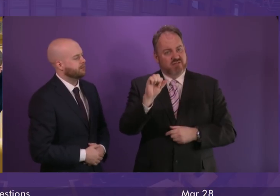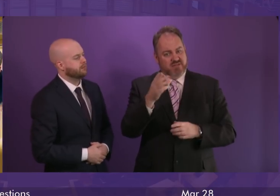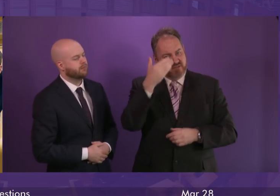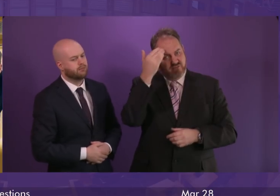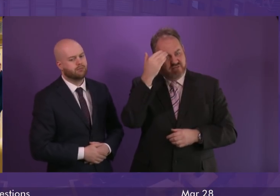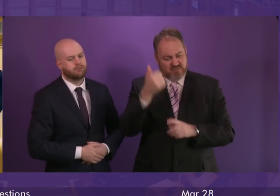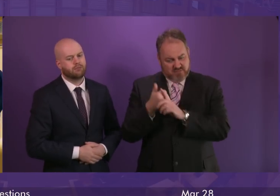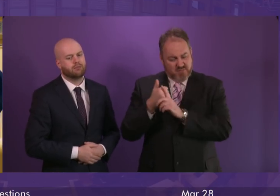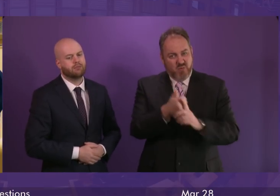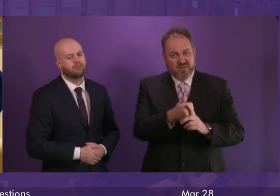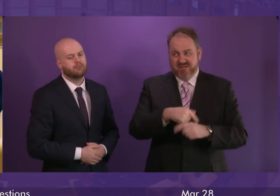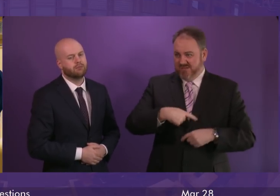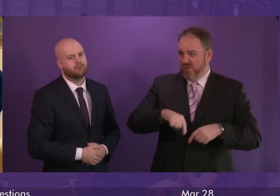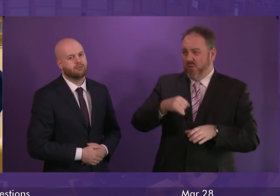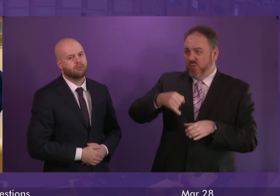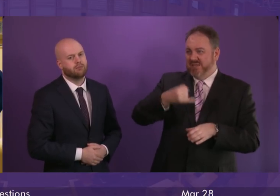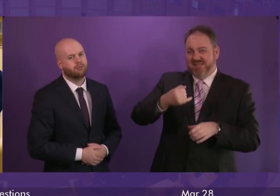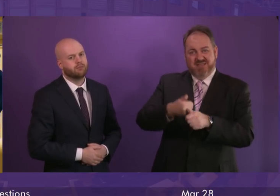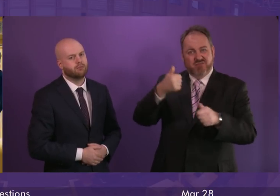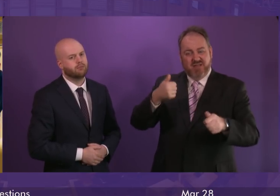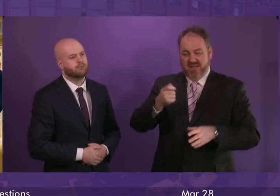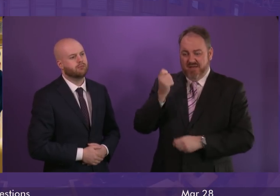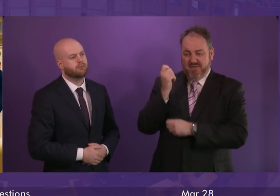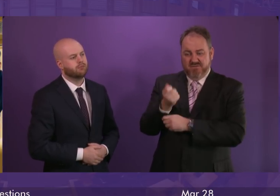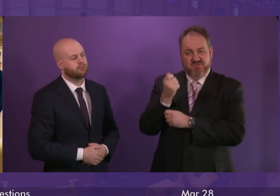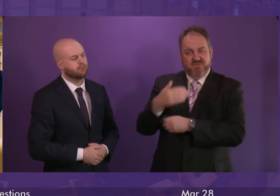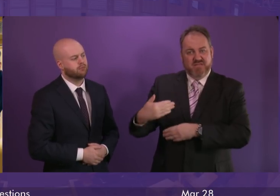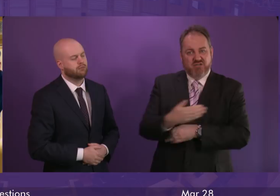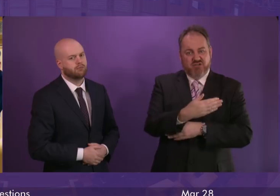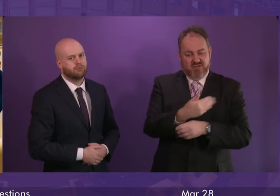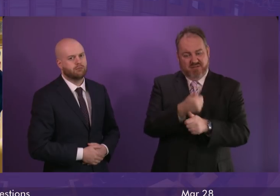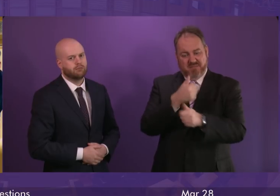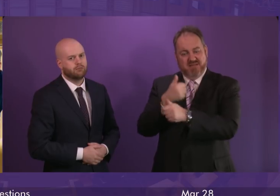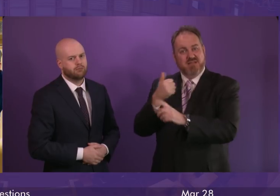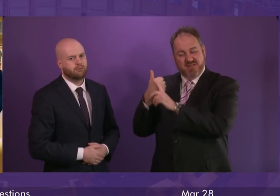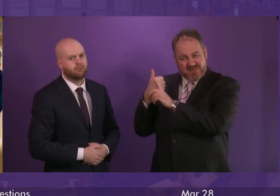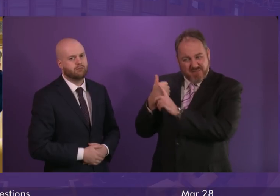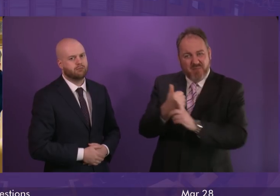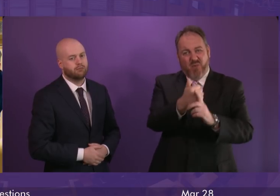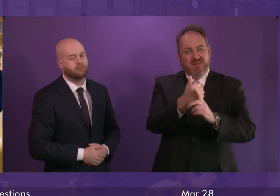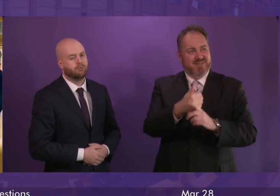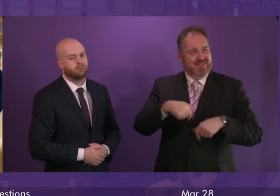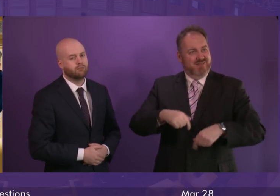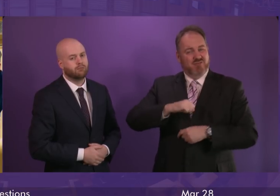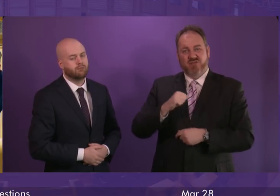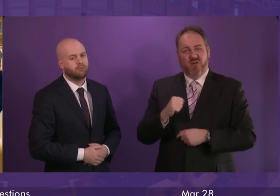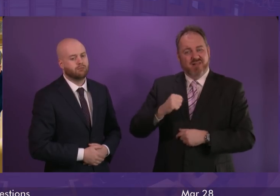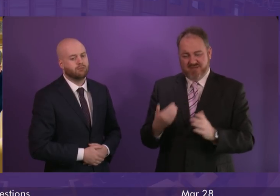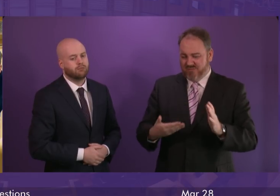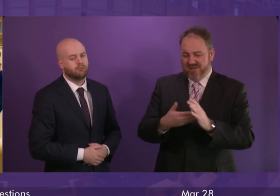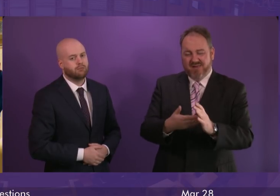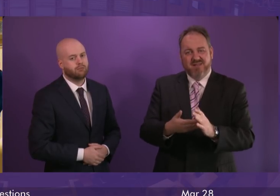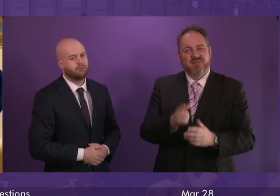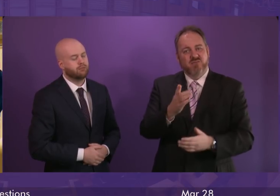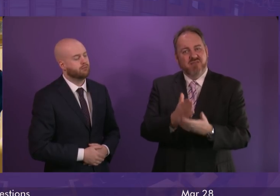community here in Scotland, by the whisky industry, by our fishermen. That's the Prime Minister's deal. Surely after all the confusion with